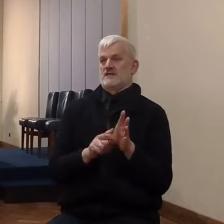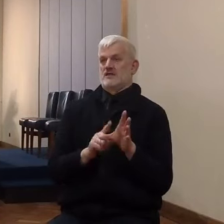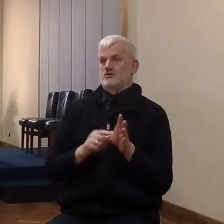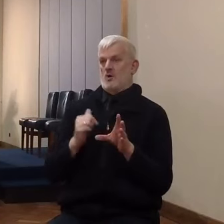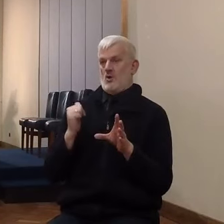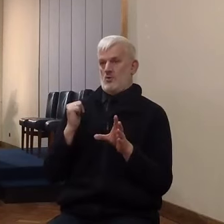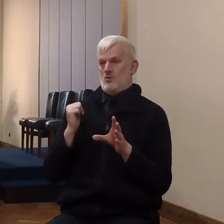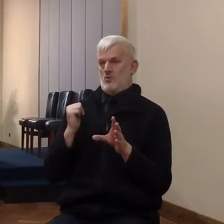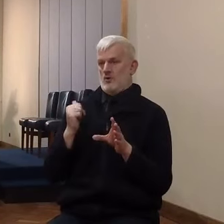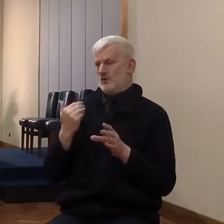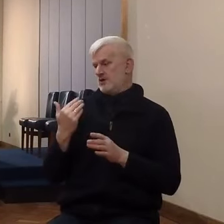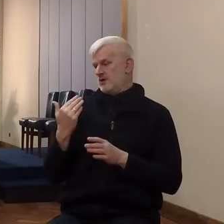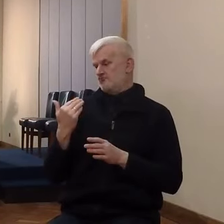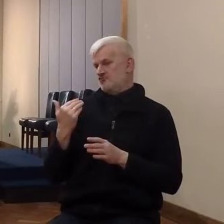the children of Israel.